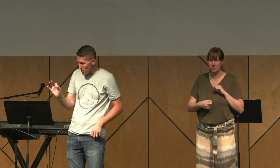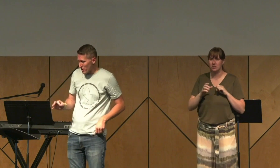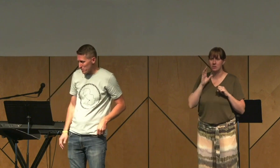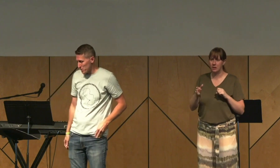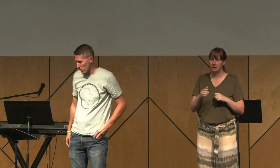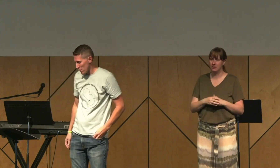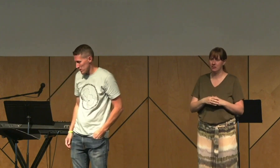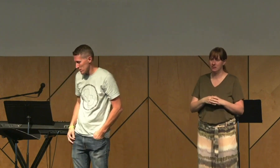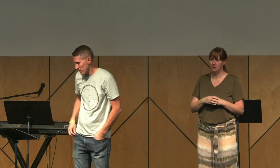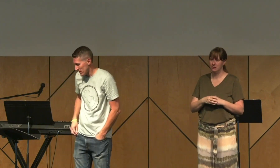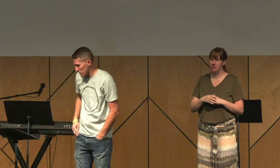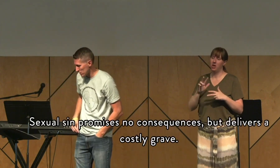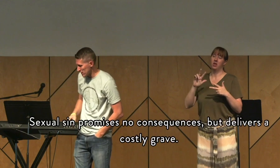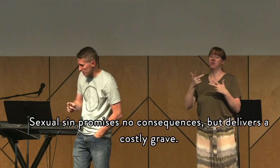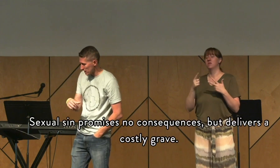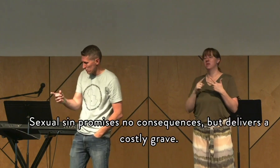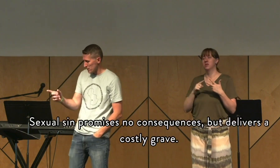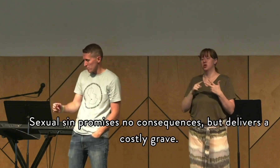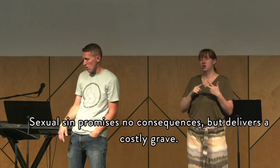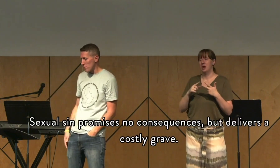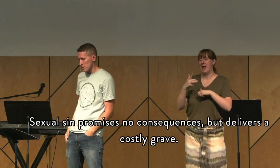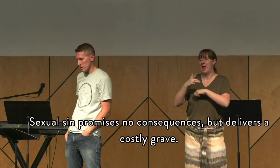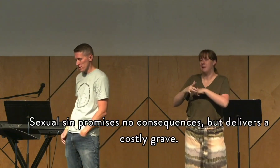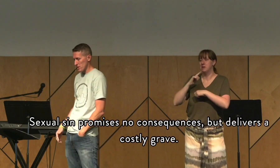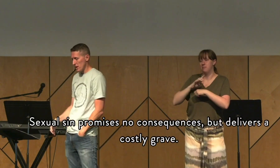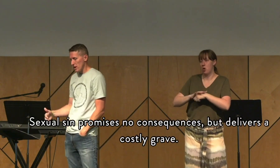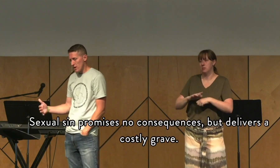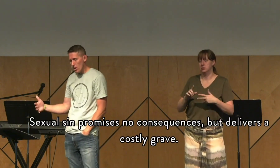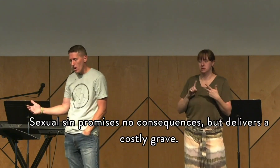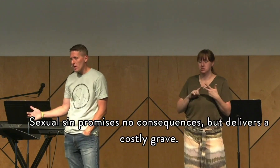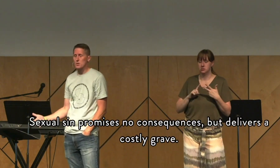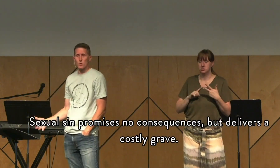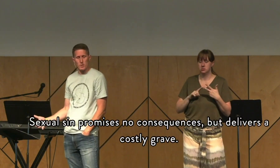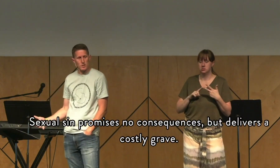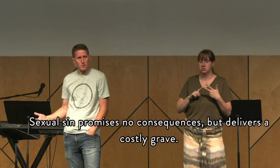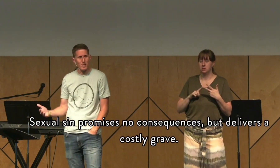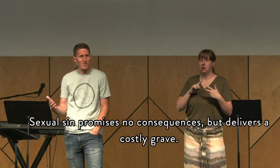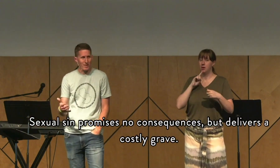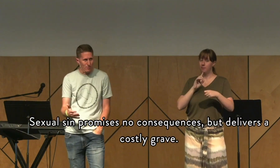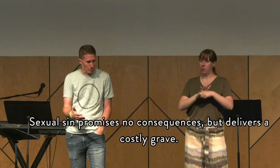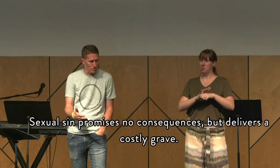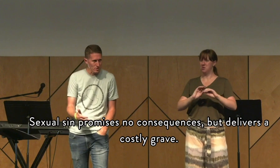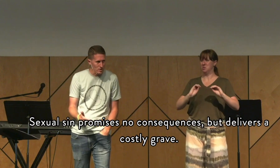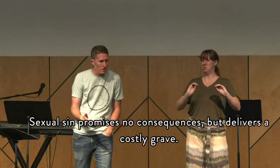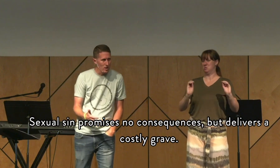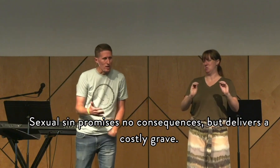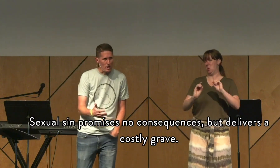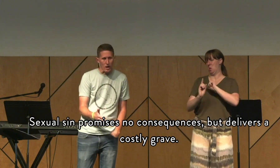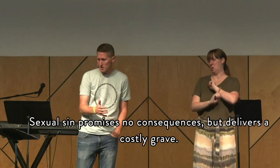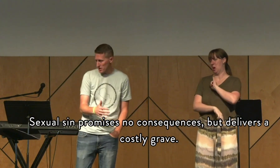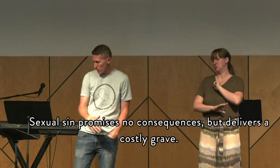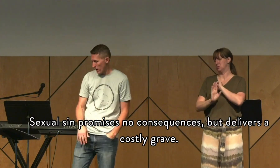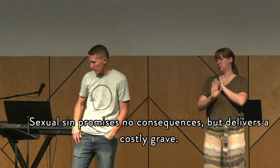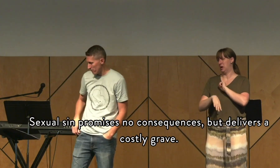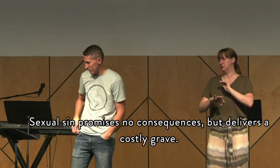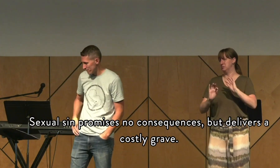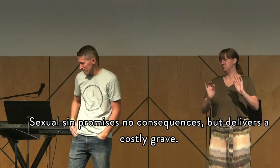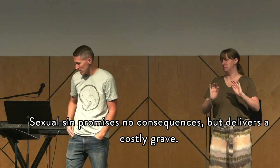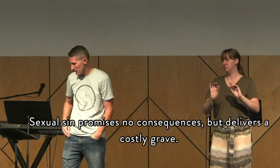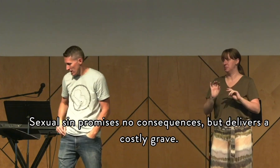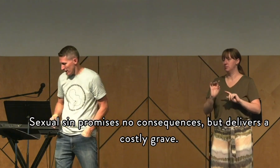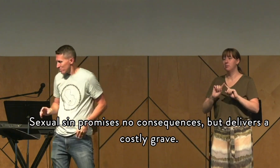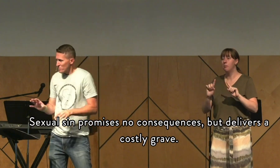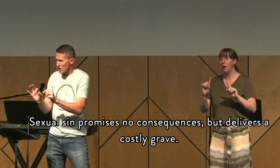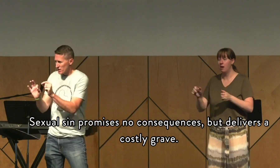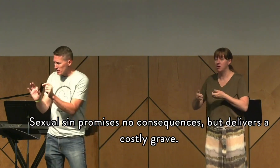Third empty promise of sexual sin. Sexual sin promises no consequences, but delivers a costly grave.